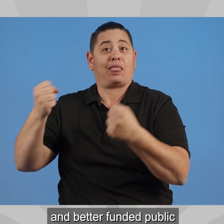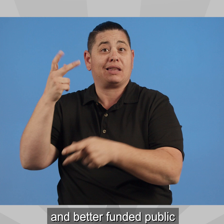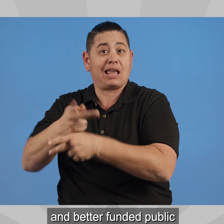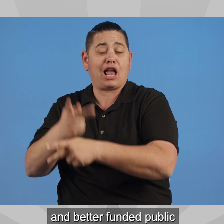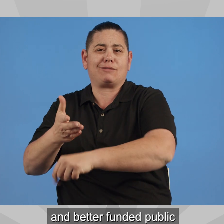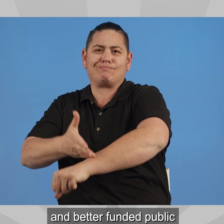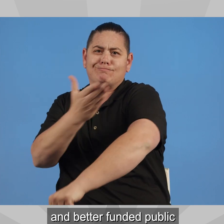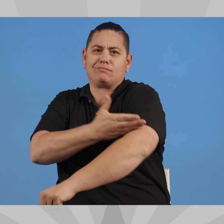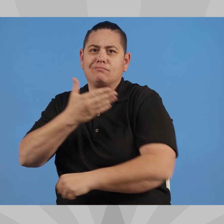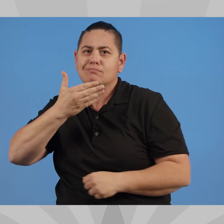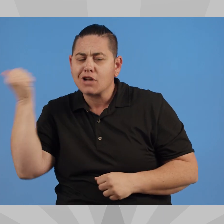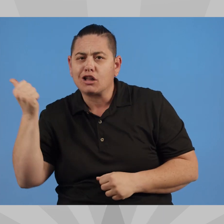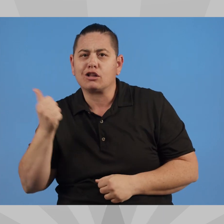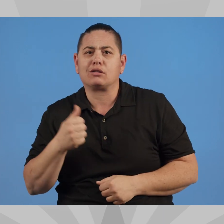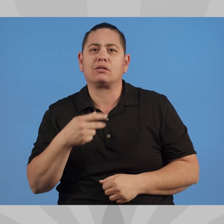in our district.